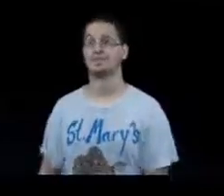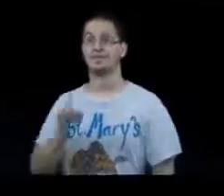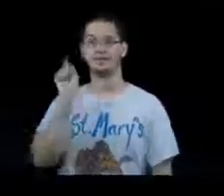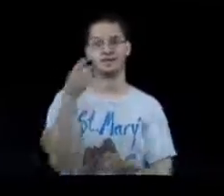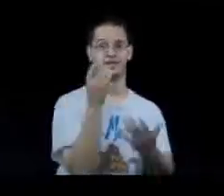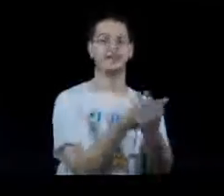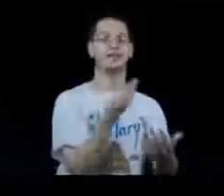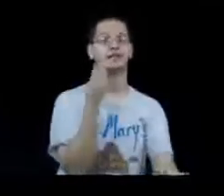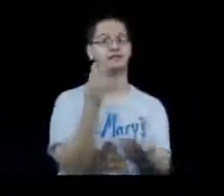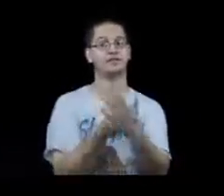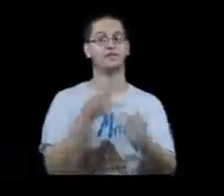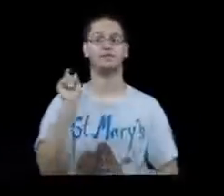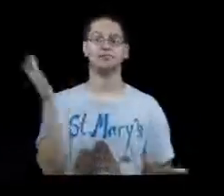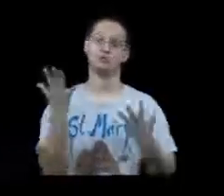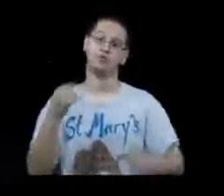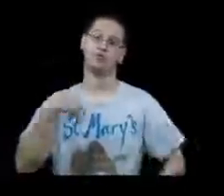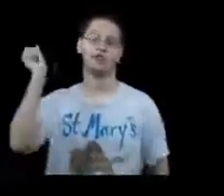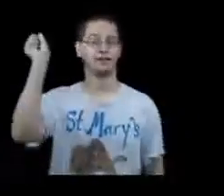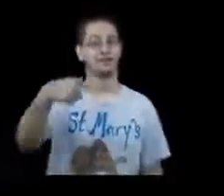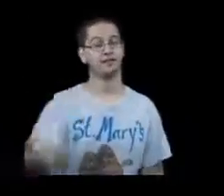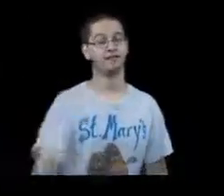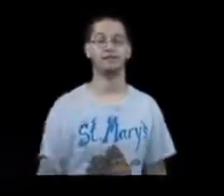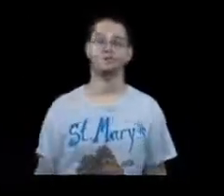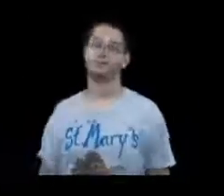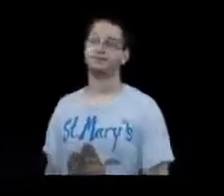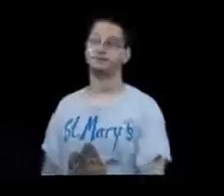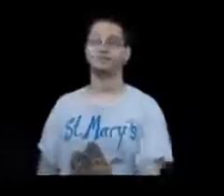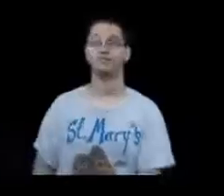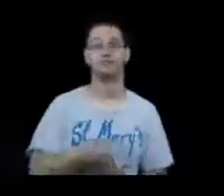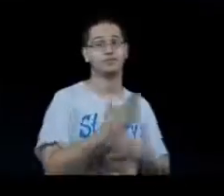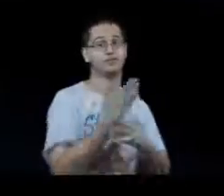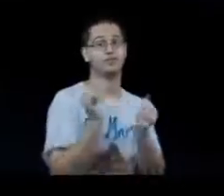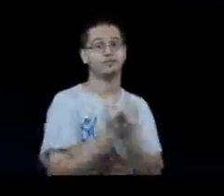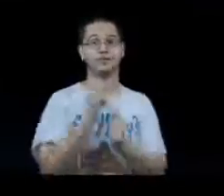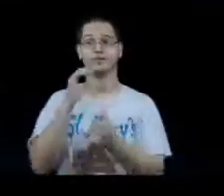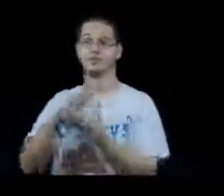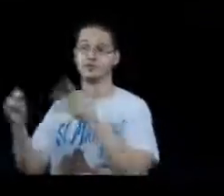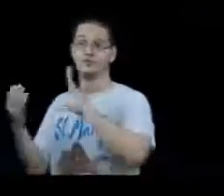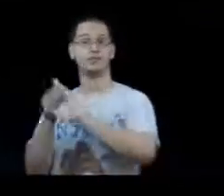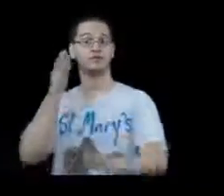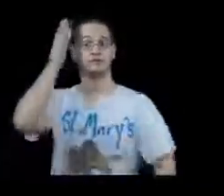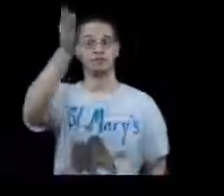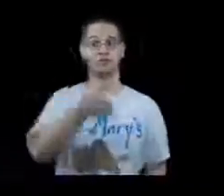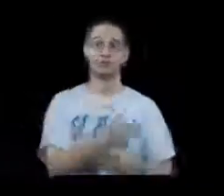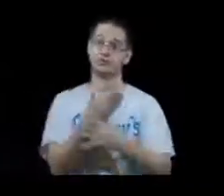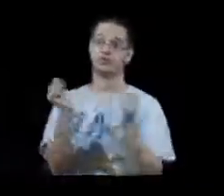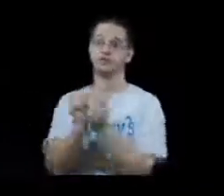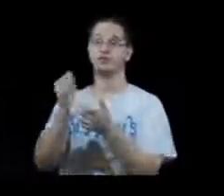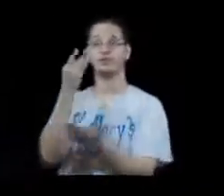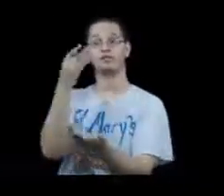a dollar, dollar, dollar, that's what I need And if I share with you my story Would you share your dollar with me?